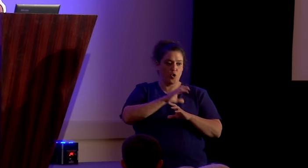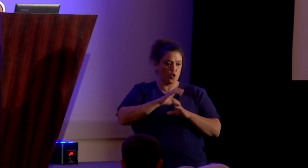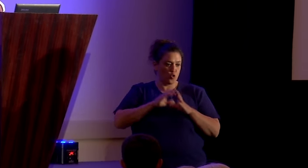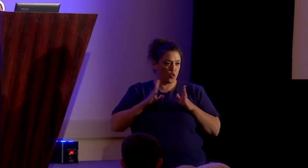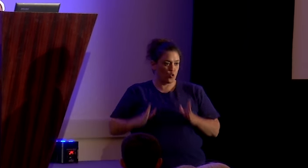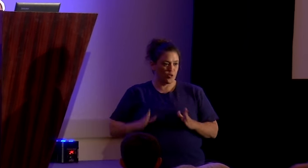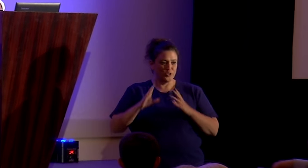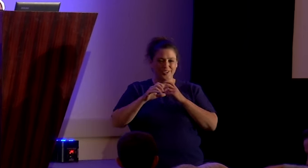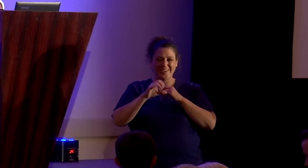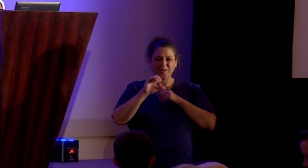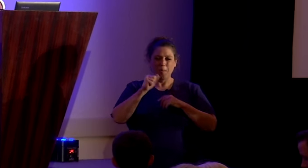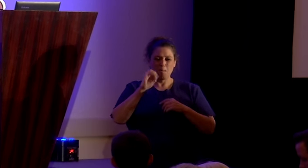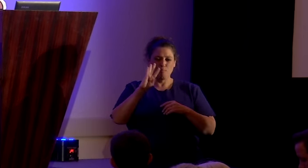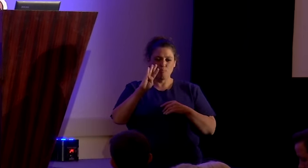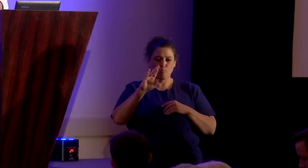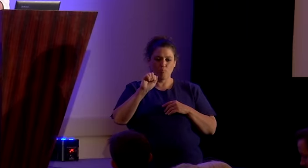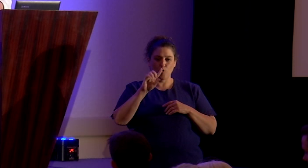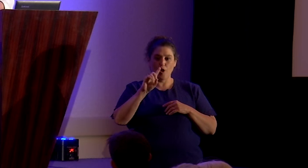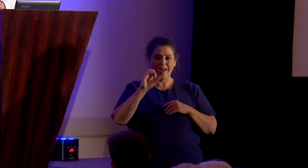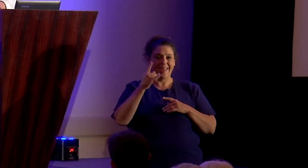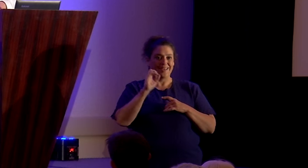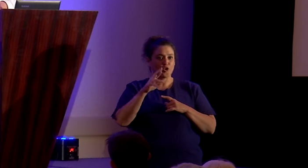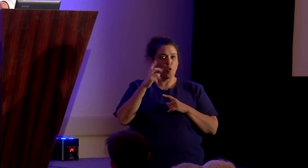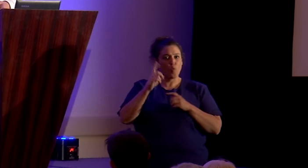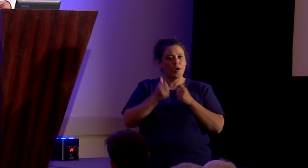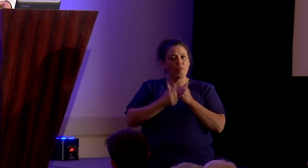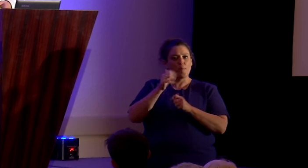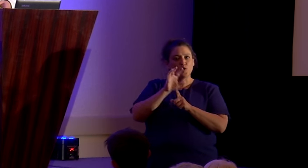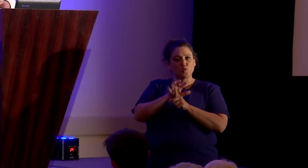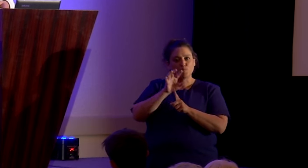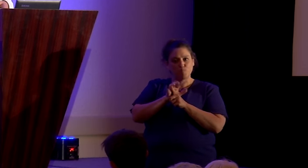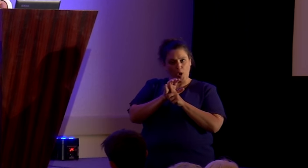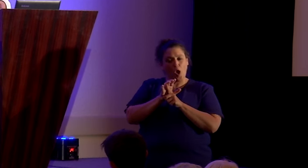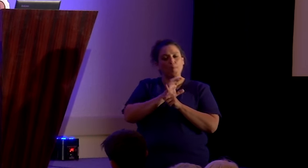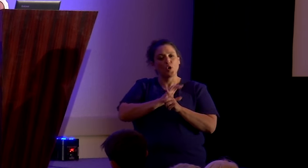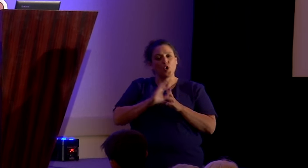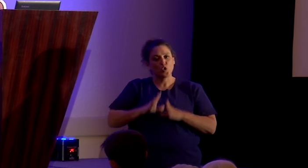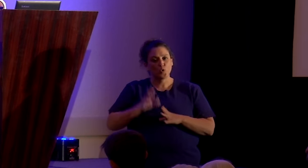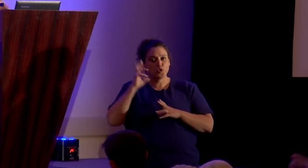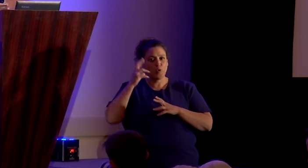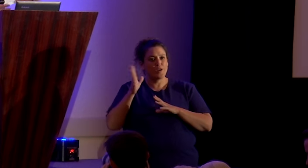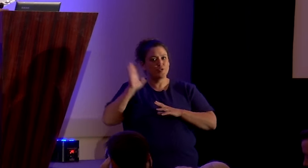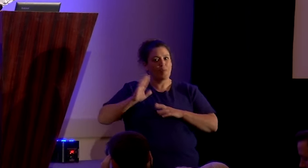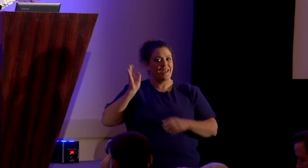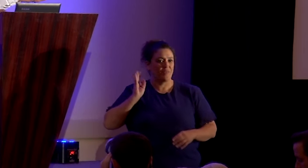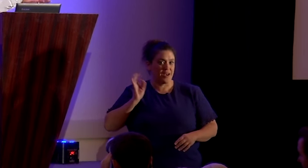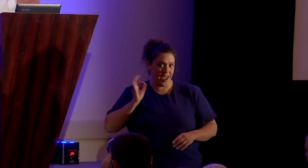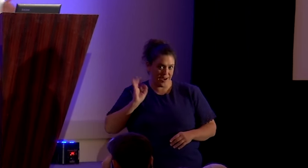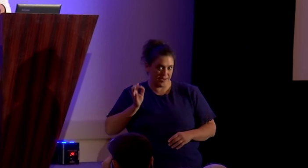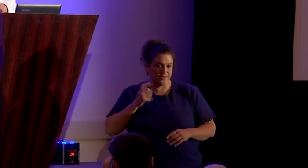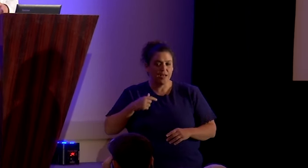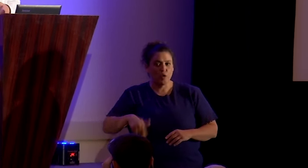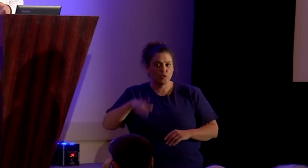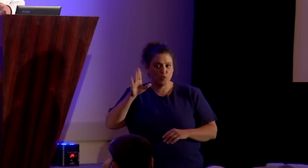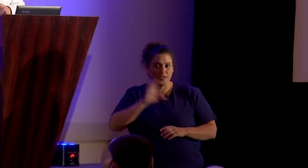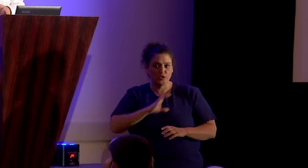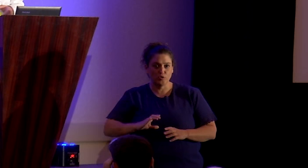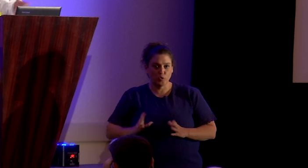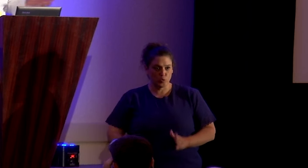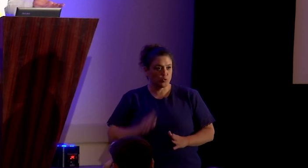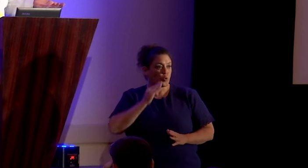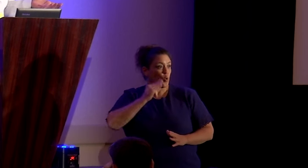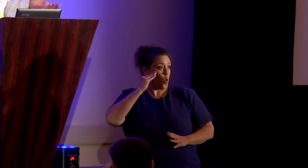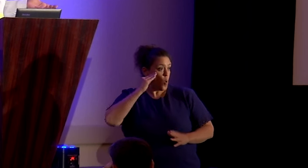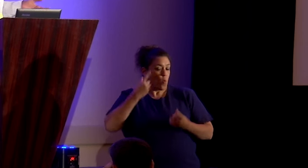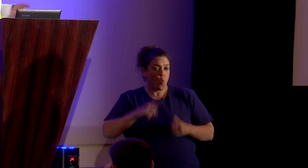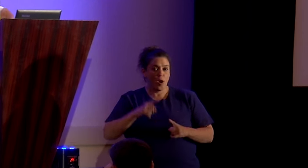on one of the most popular Christian radio stations in the country back in the 90s and I was raised in a Christian home where we